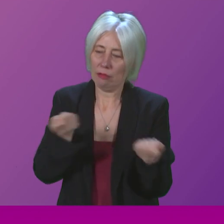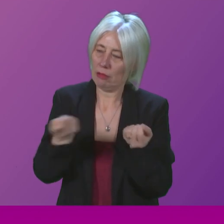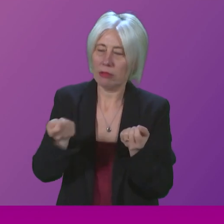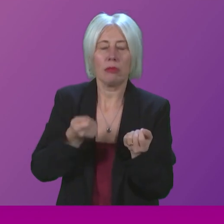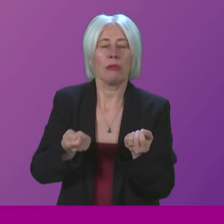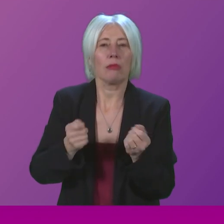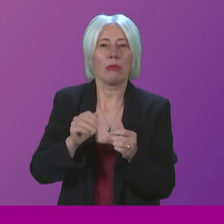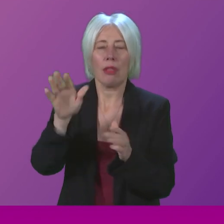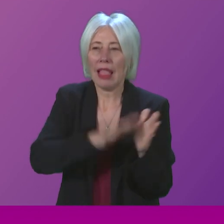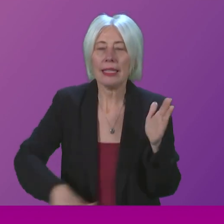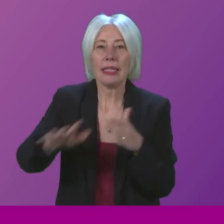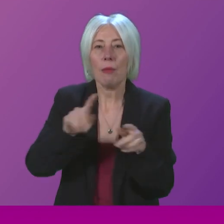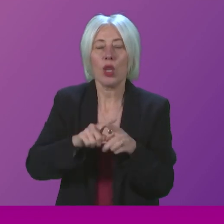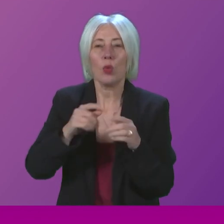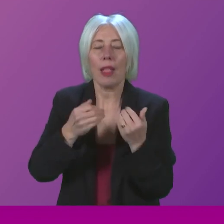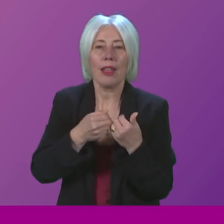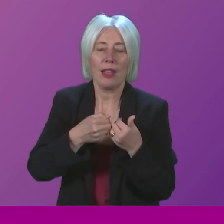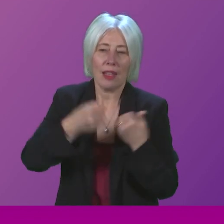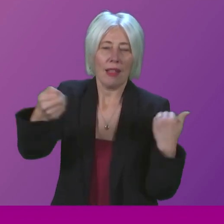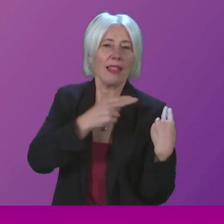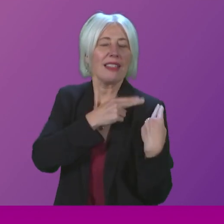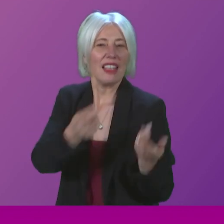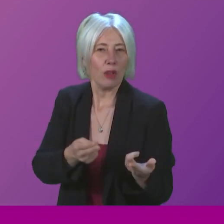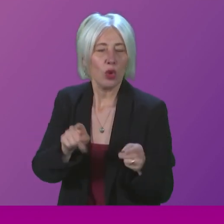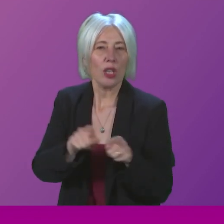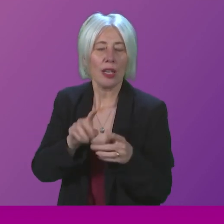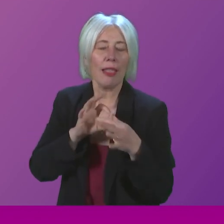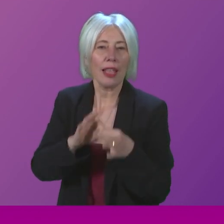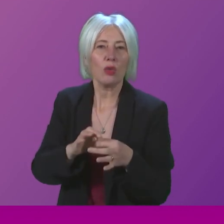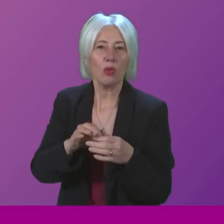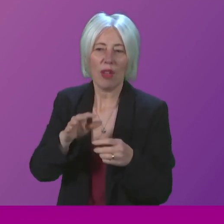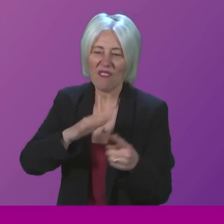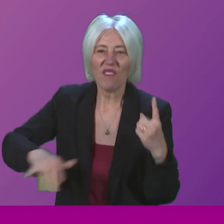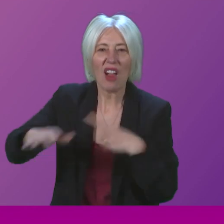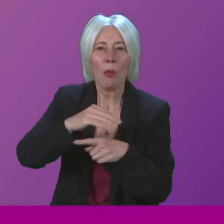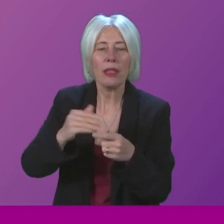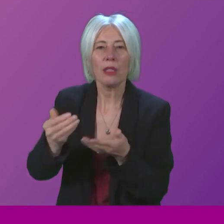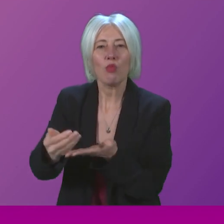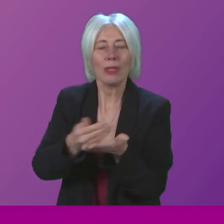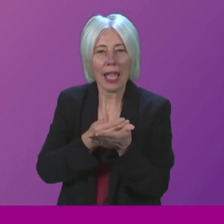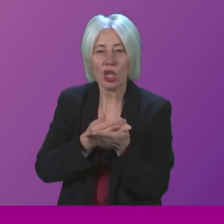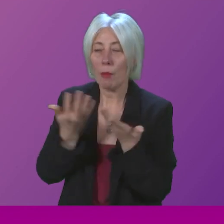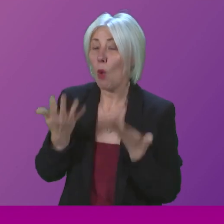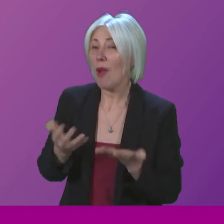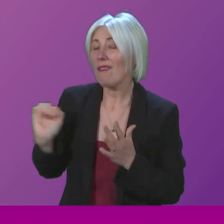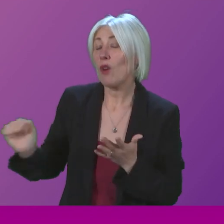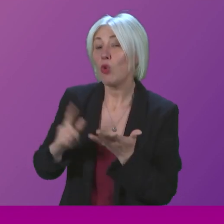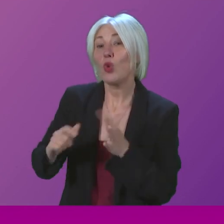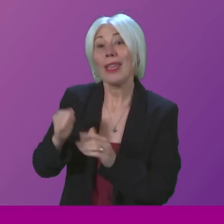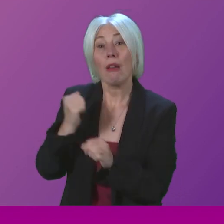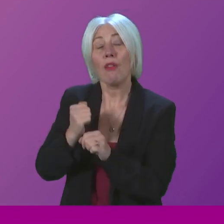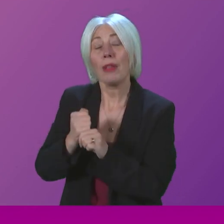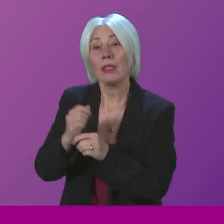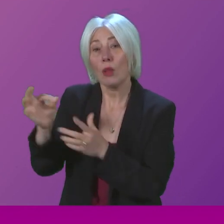devolution settlement, particularly as it relates to planning and environmental protection. We still await further information on the UK's proposals. Stephen